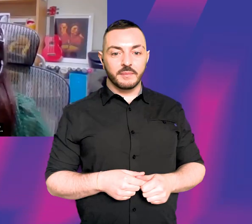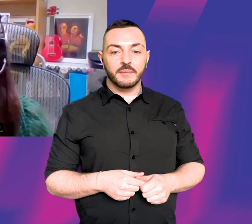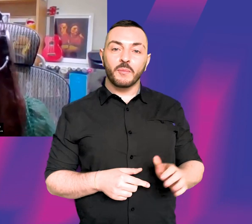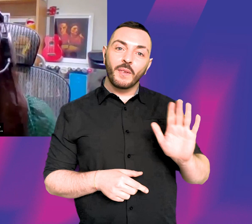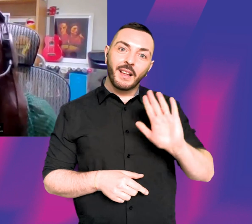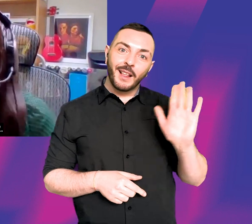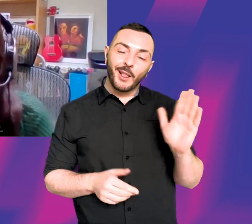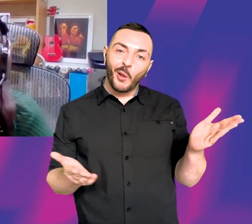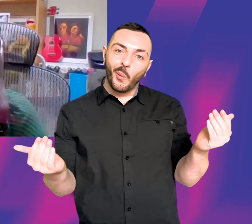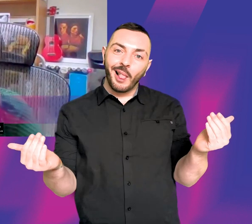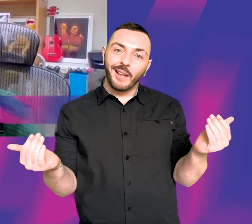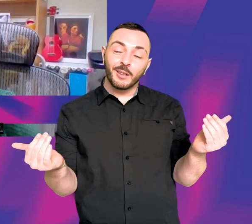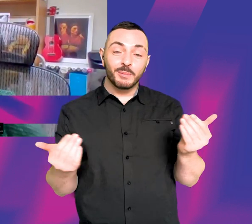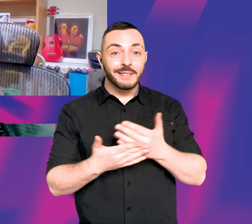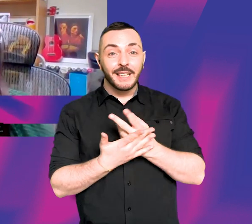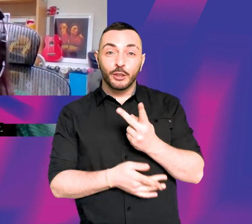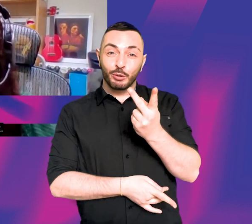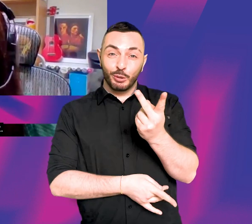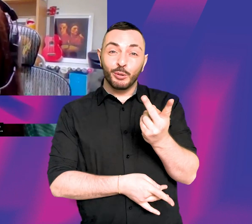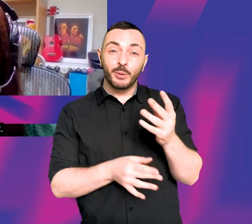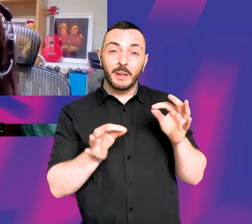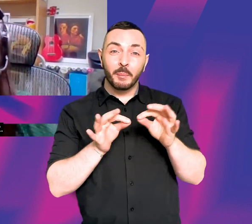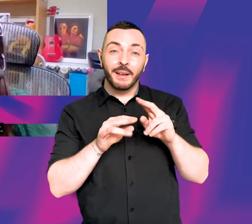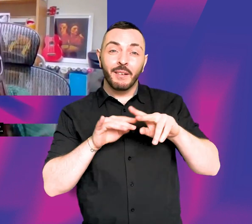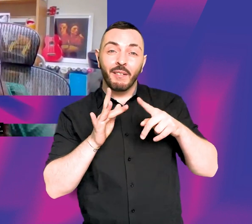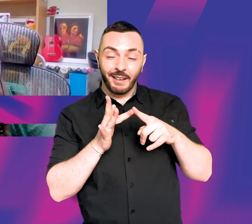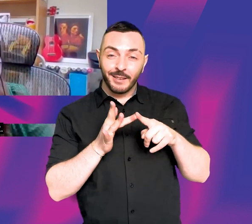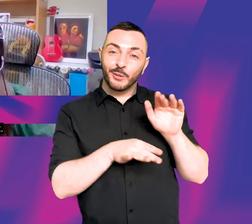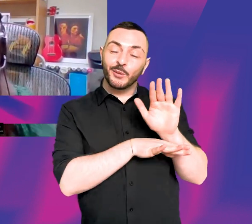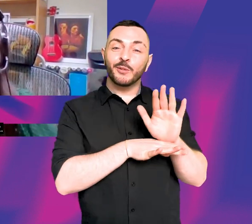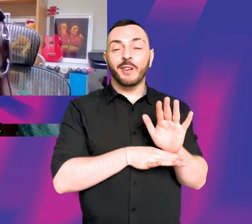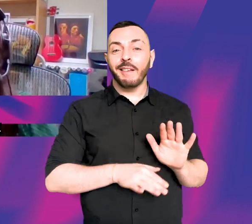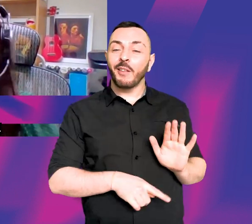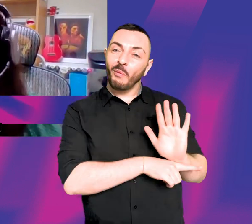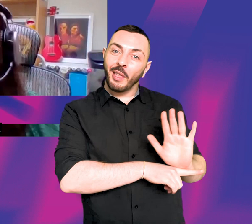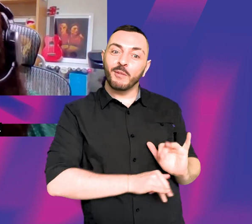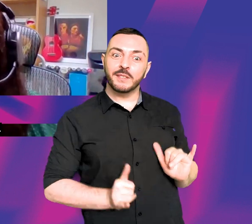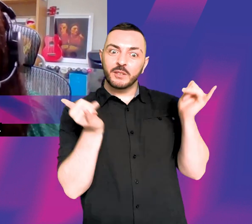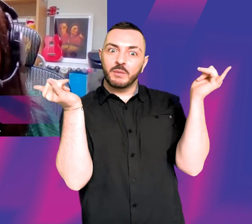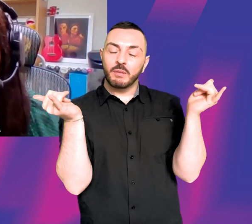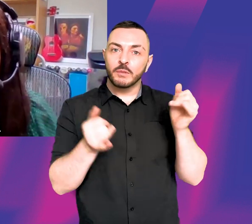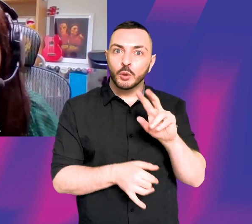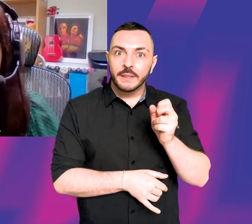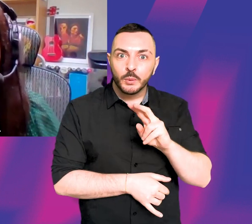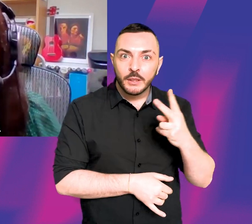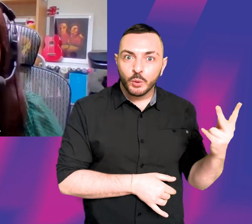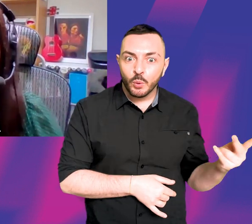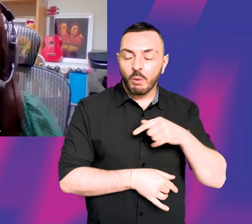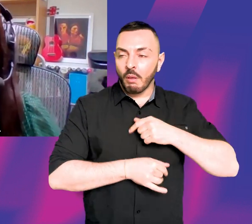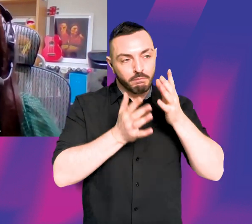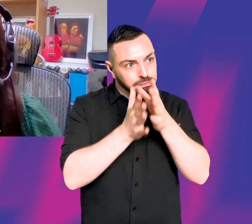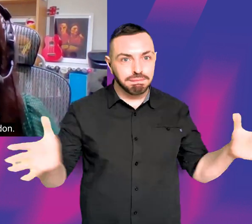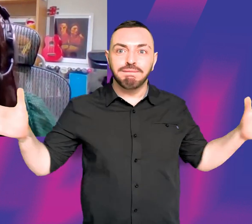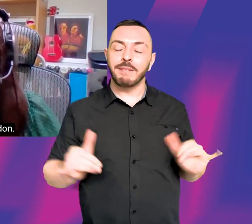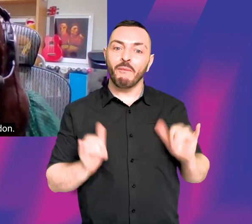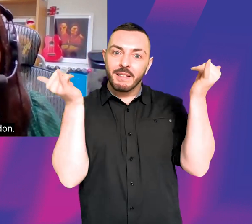Hello, and welcome to day two at the BFI Future Film Festival 2022. If you haven't noticed, the festival this year is bigger than